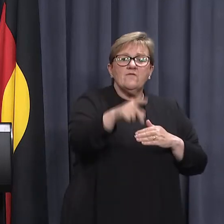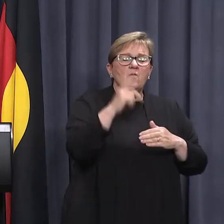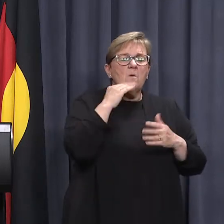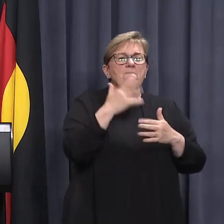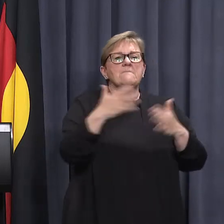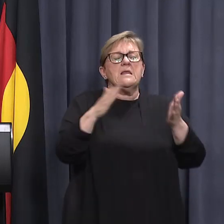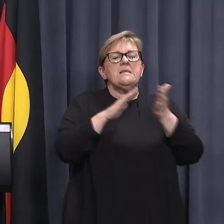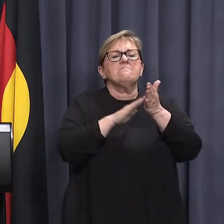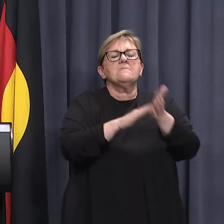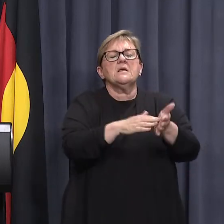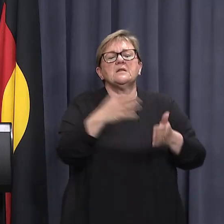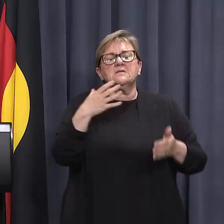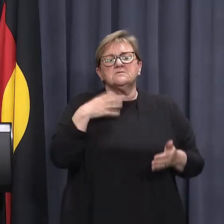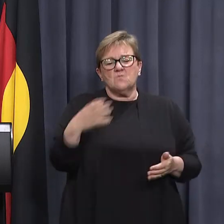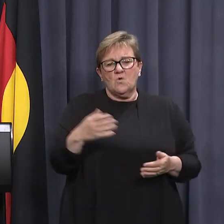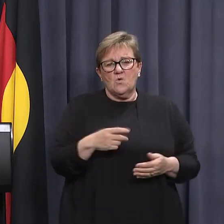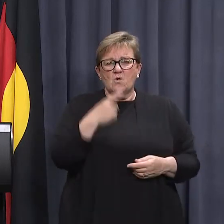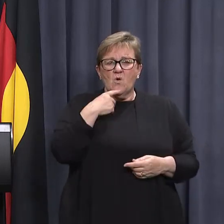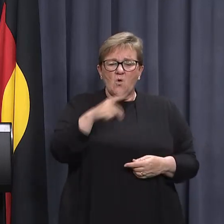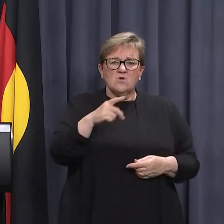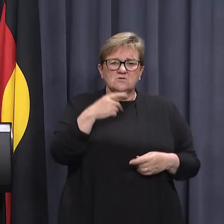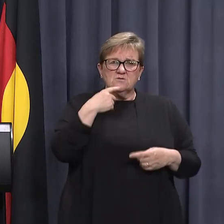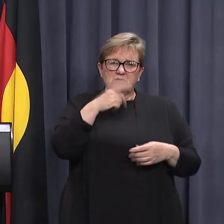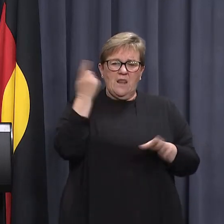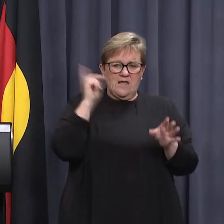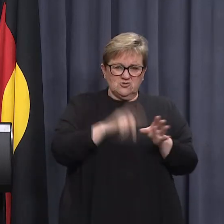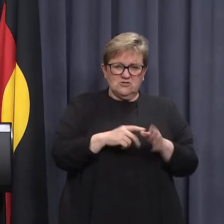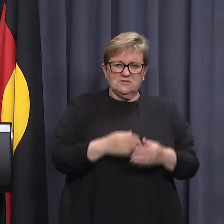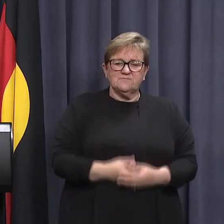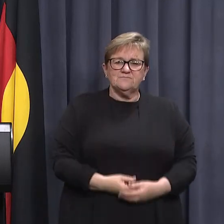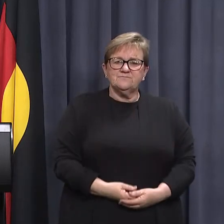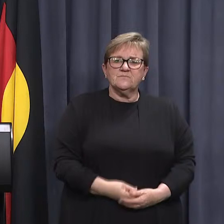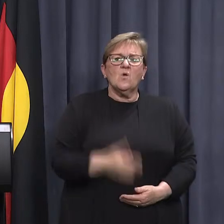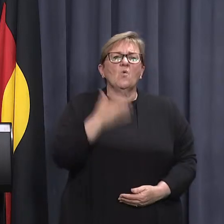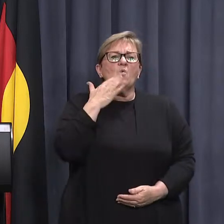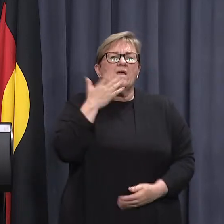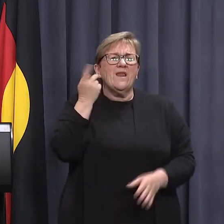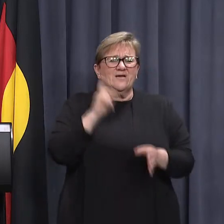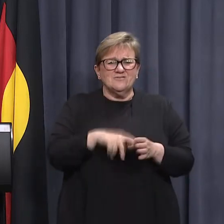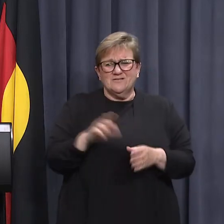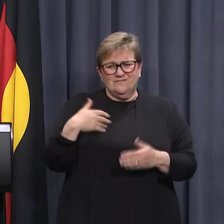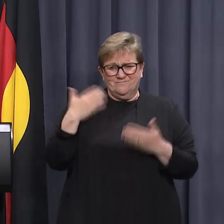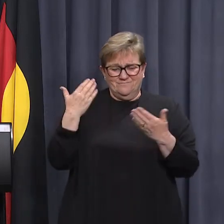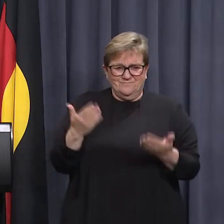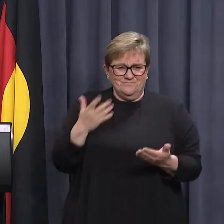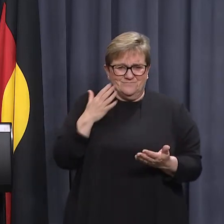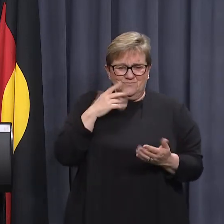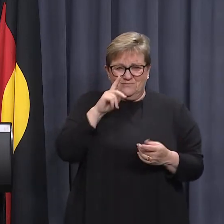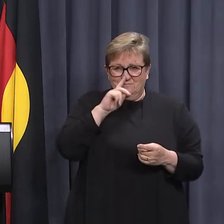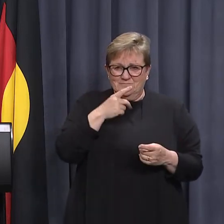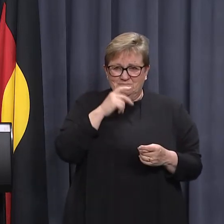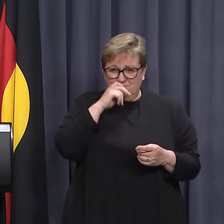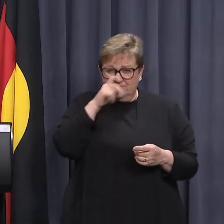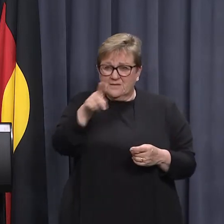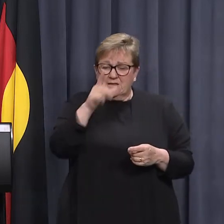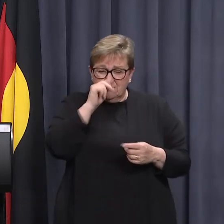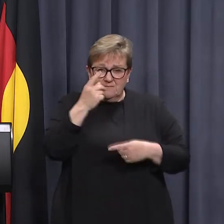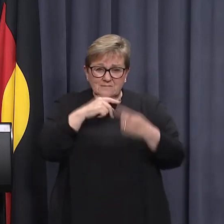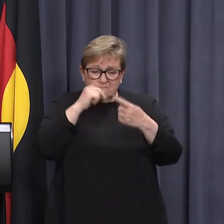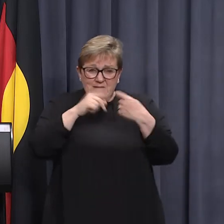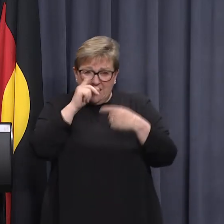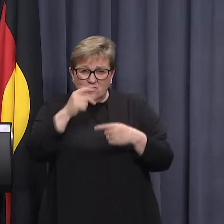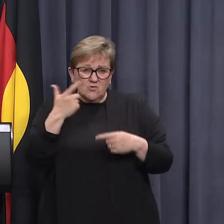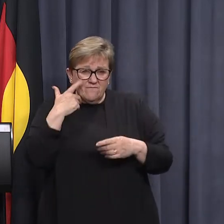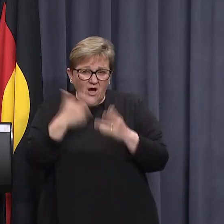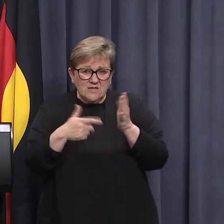there'll be many, many millions more orders were placed last year. When last year? I don't have exact details. Can you be able to find out for us?